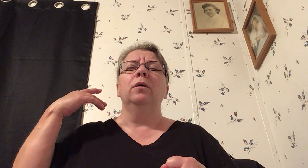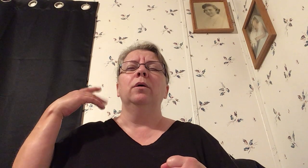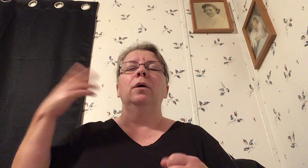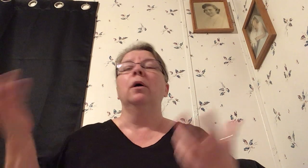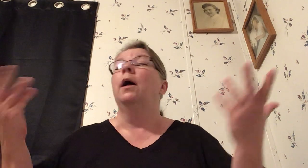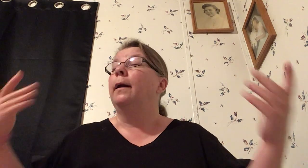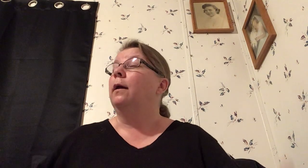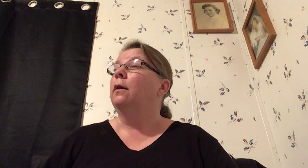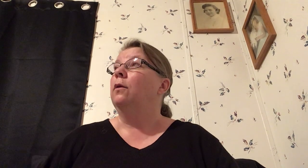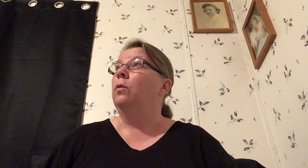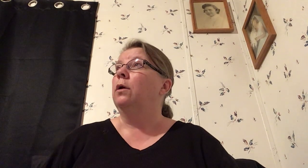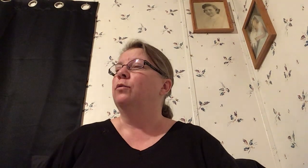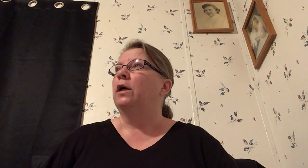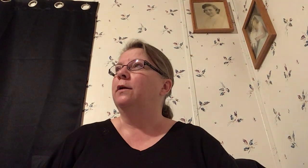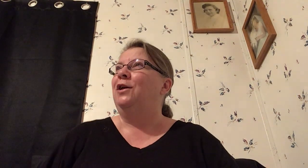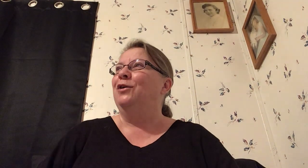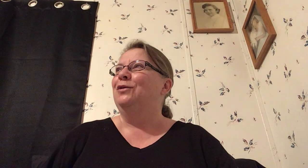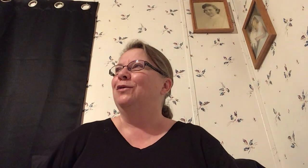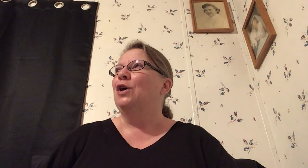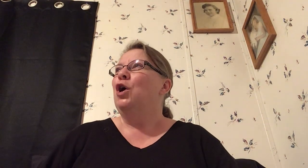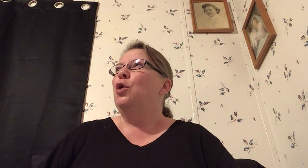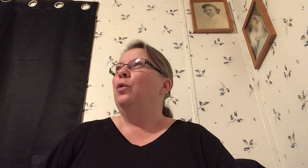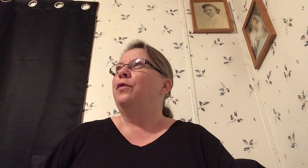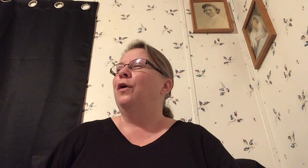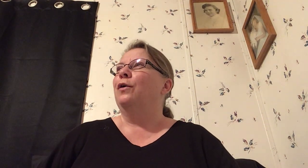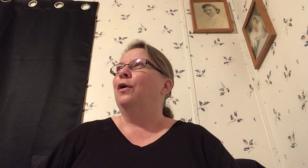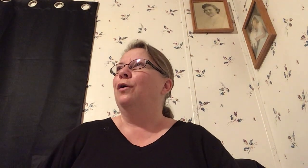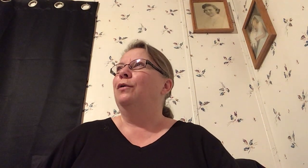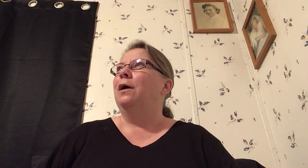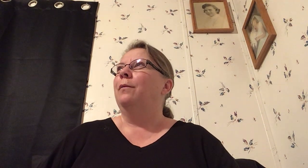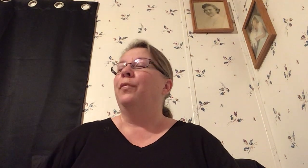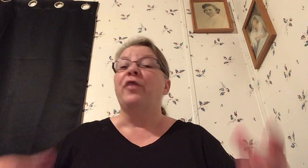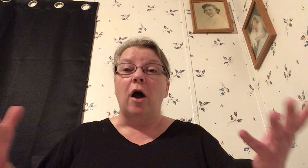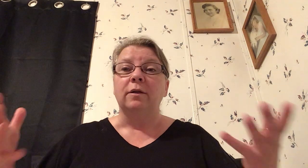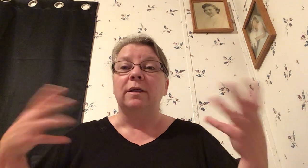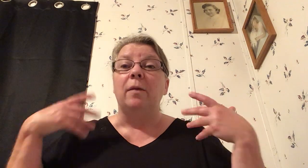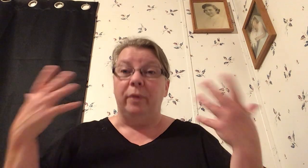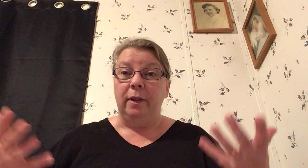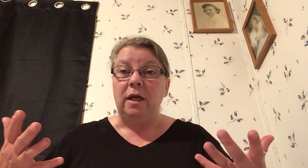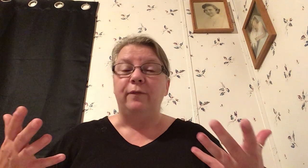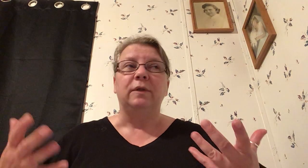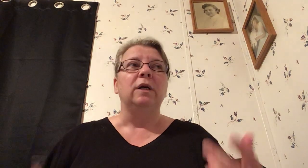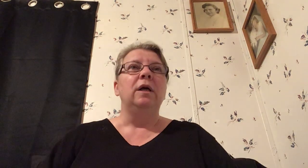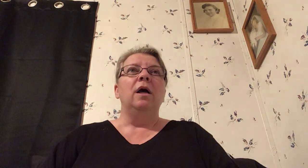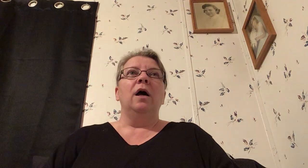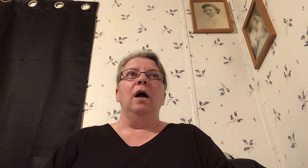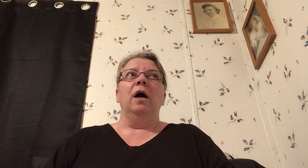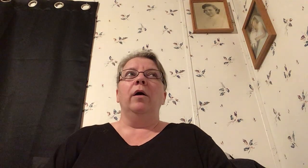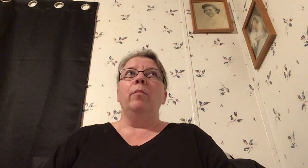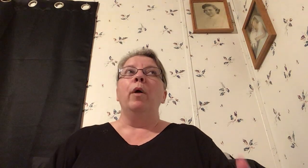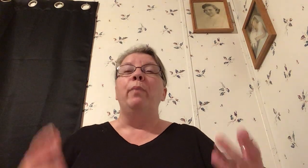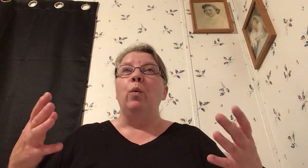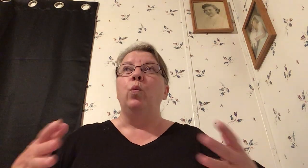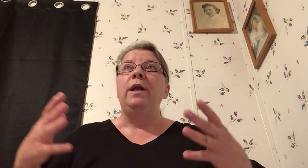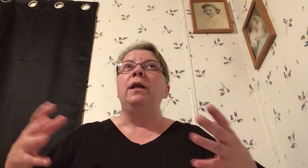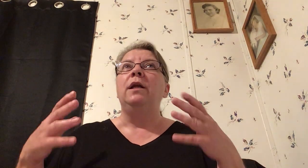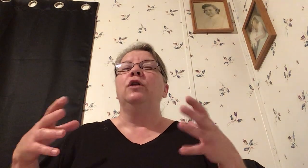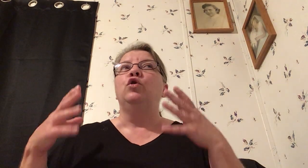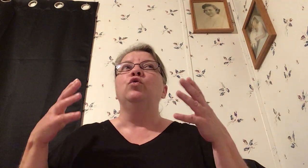I can't think of the word I'm trying to use with their own thoughts and beliefs um but we need to